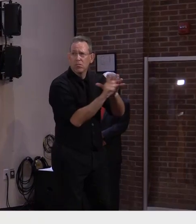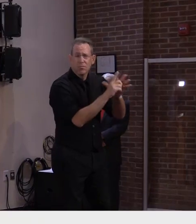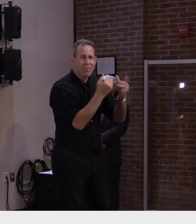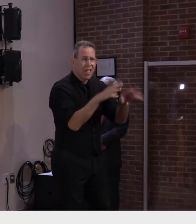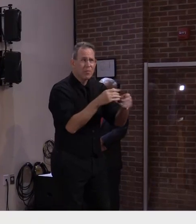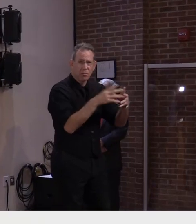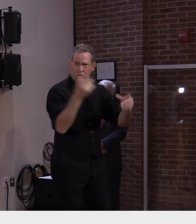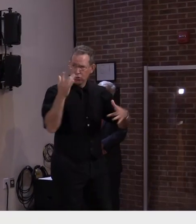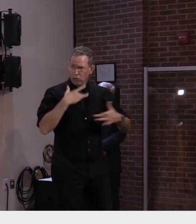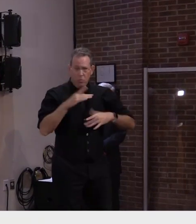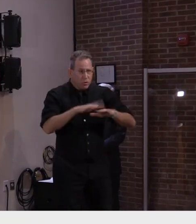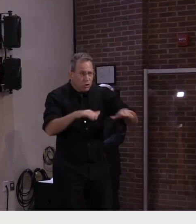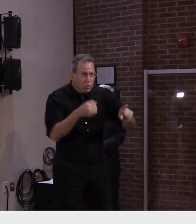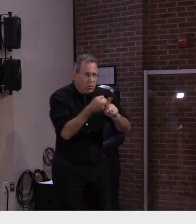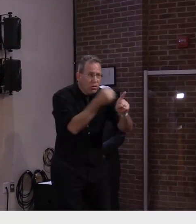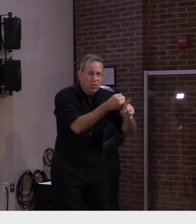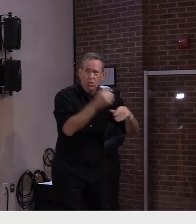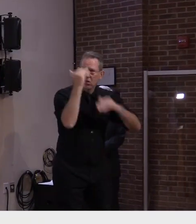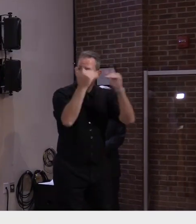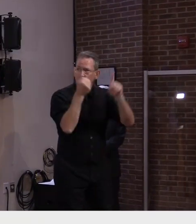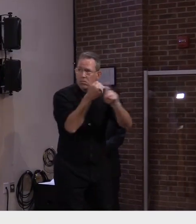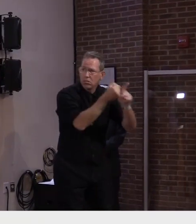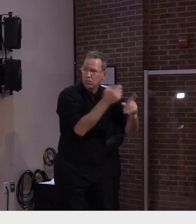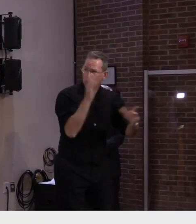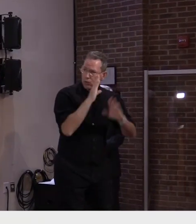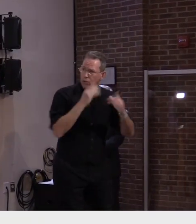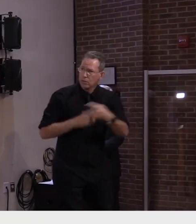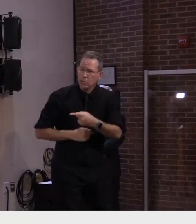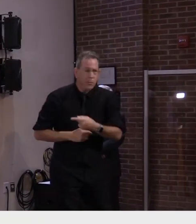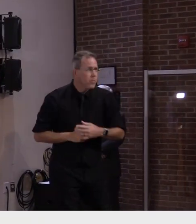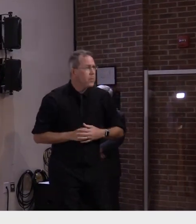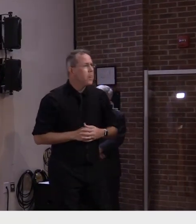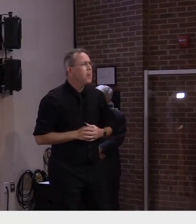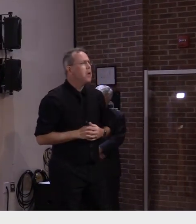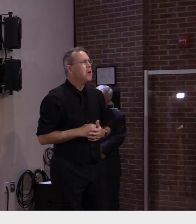You're right. I can't elaborate further on that, but I can get that information.